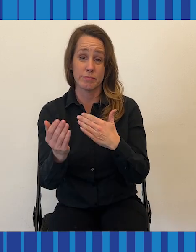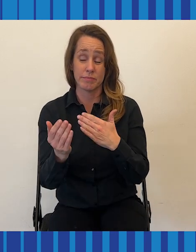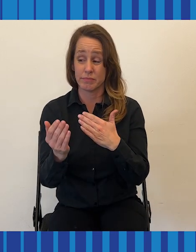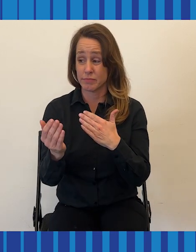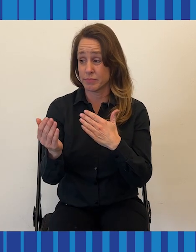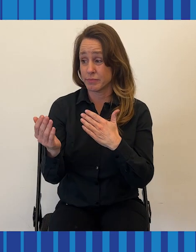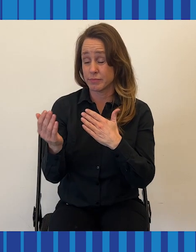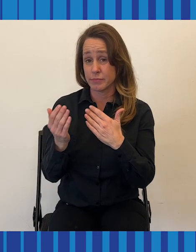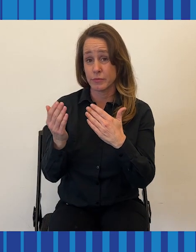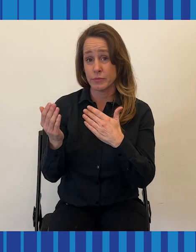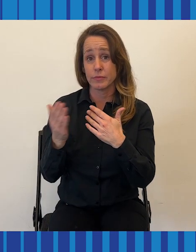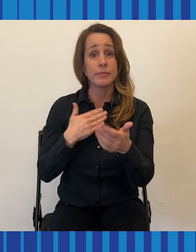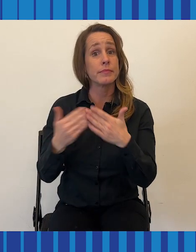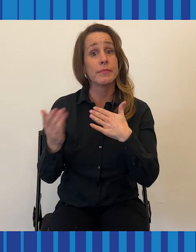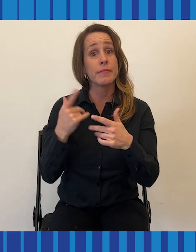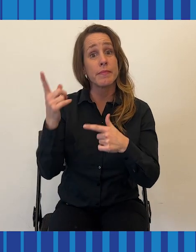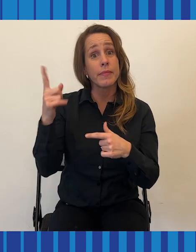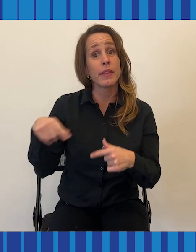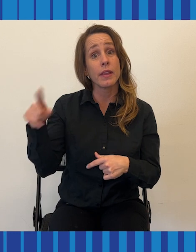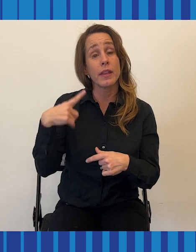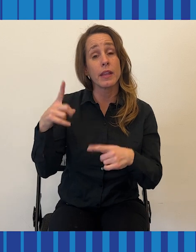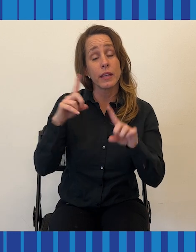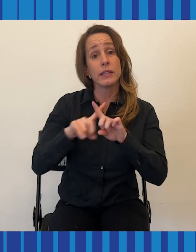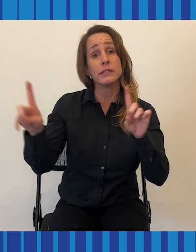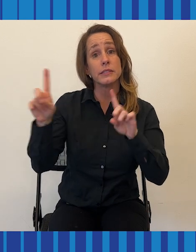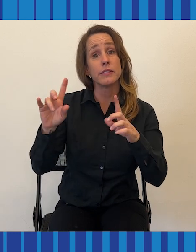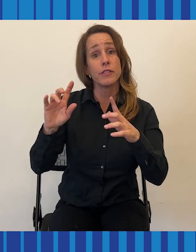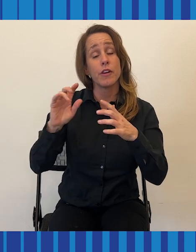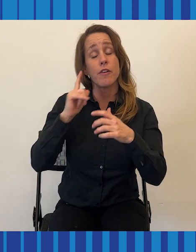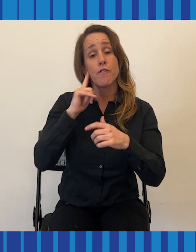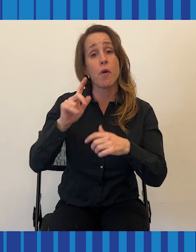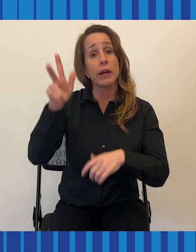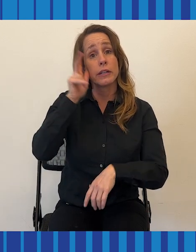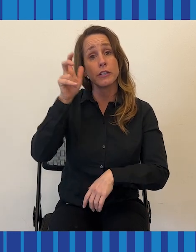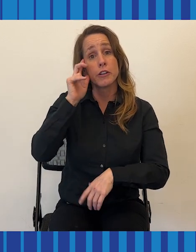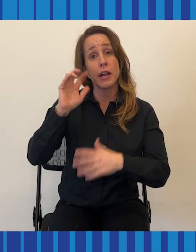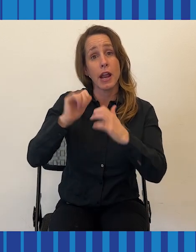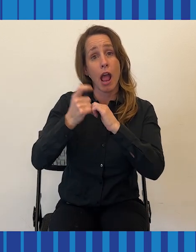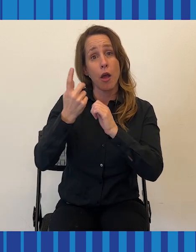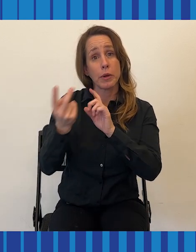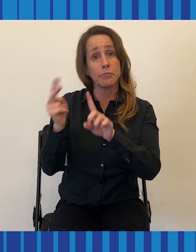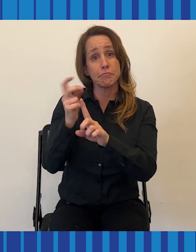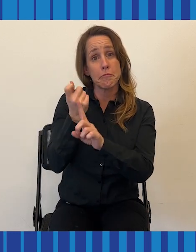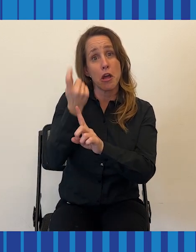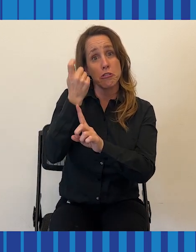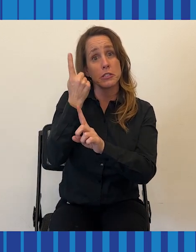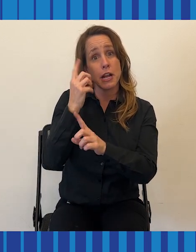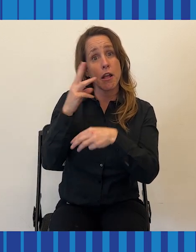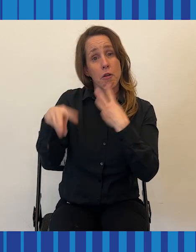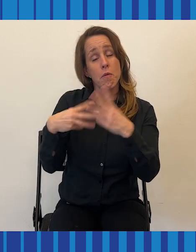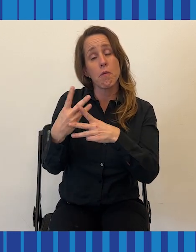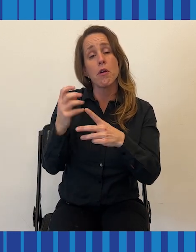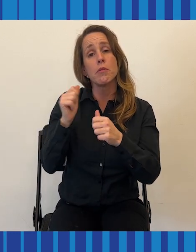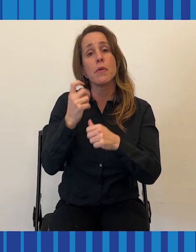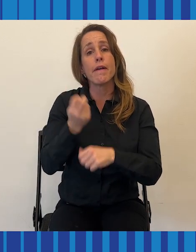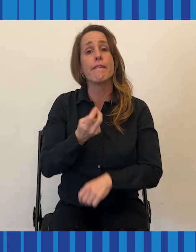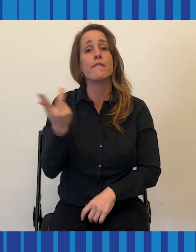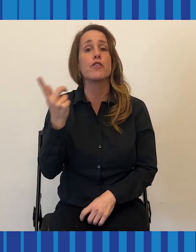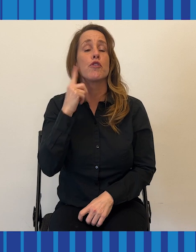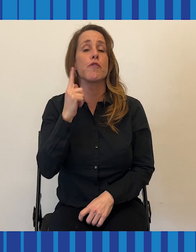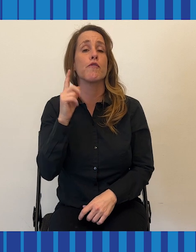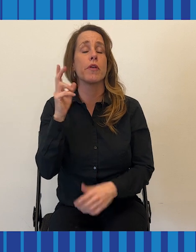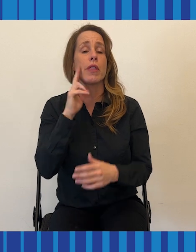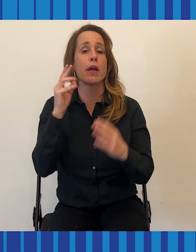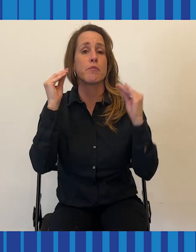Despite there being such diversity in how we perceive the world, society has been designed to cater auditorily to a select few,